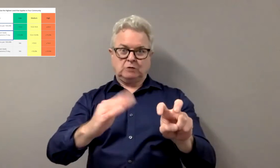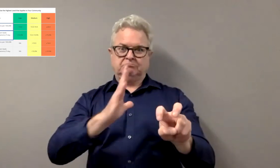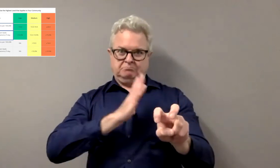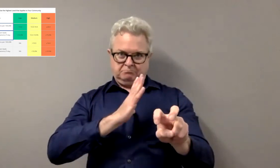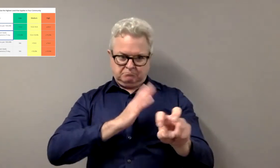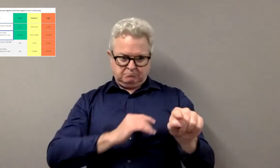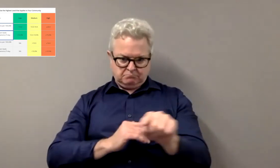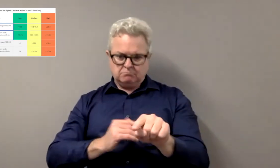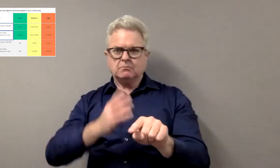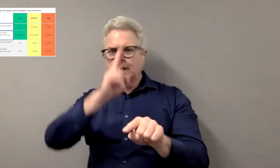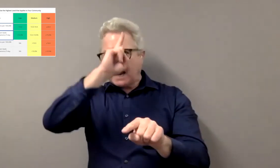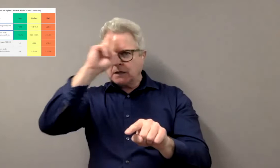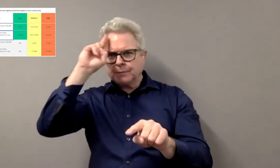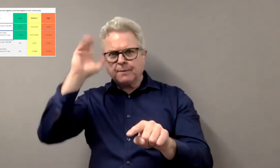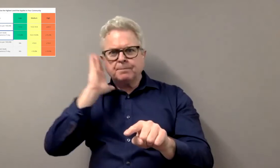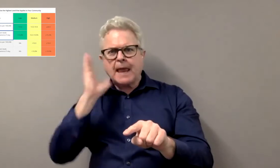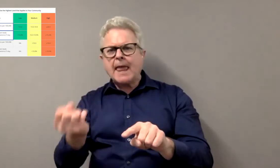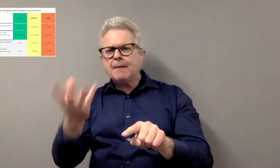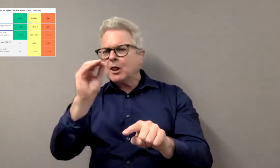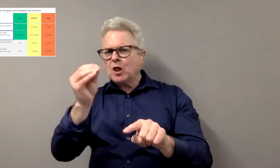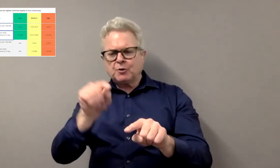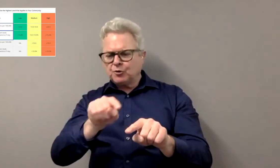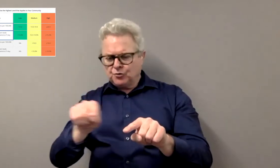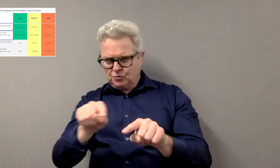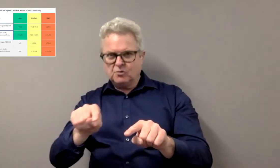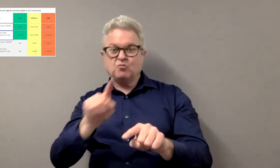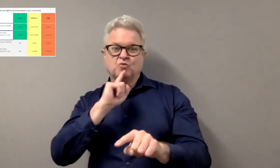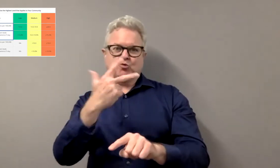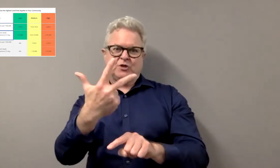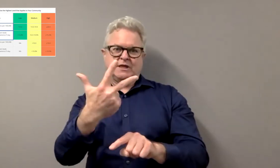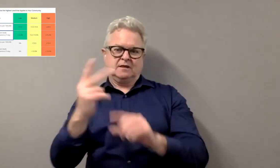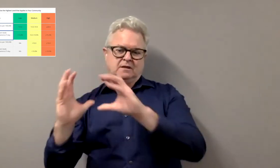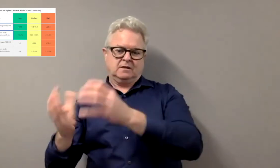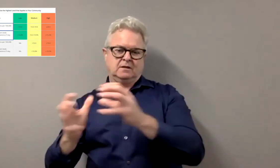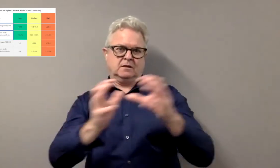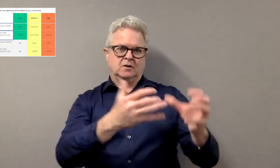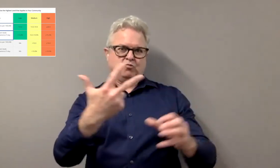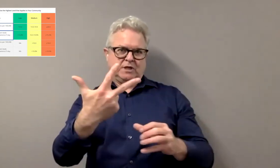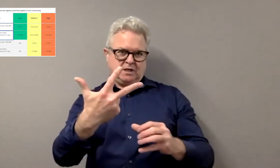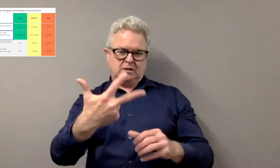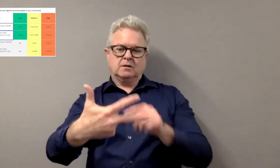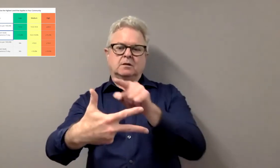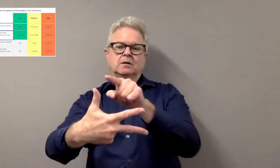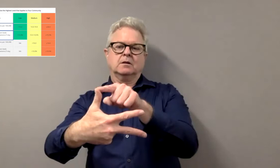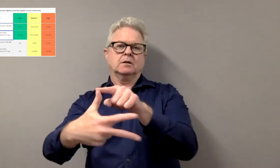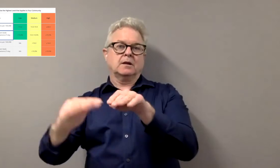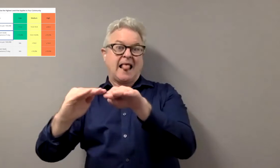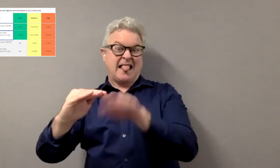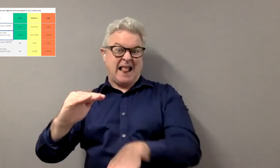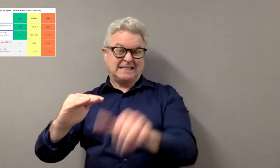So if it's less than 200, that would be fine. Now they're going to look at the other two number factors, which are the bed occupancy rates. And the